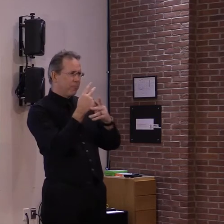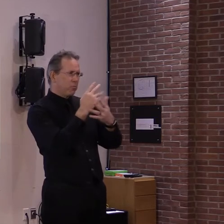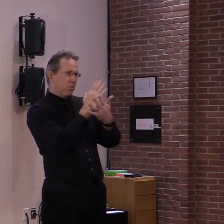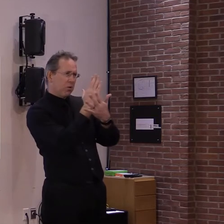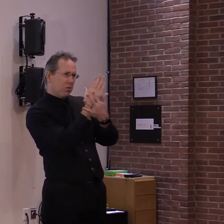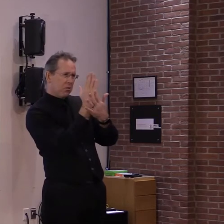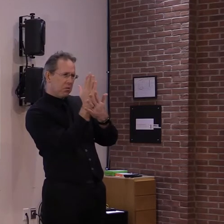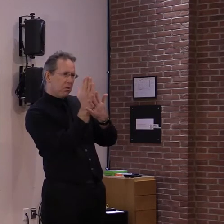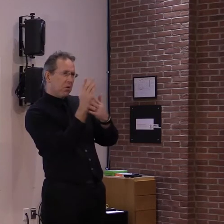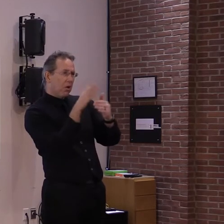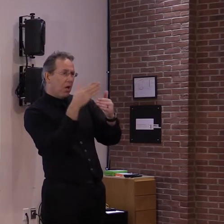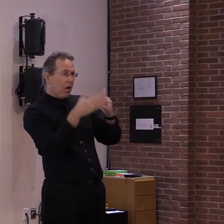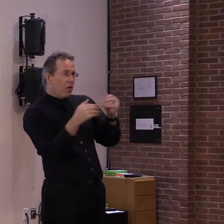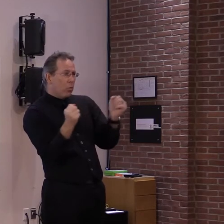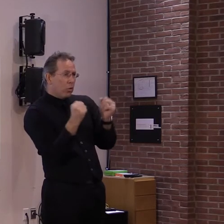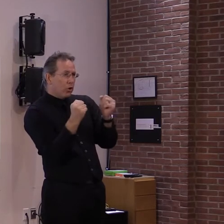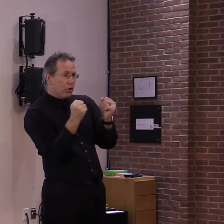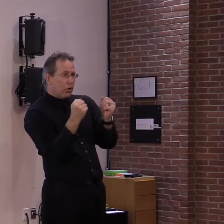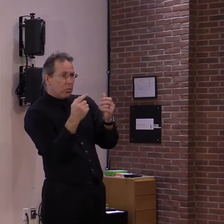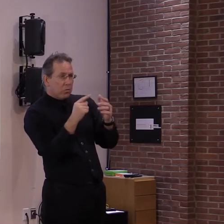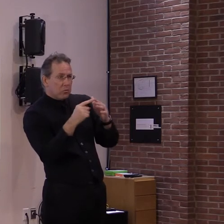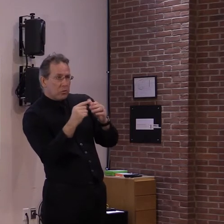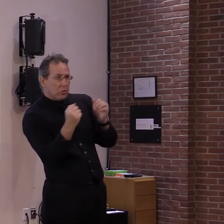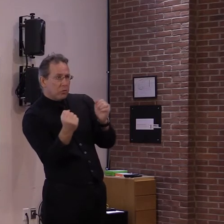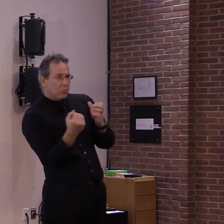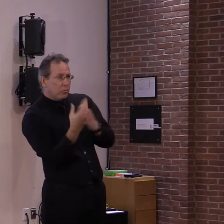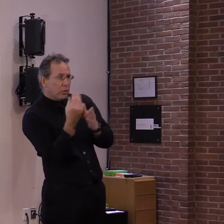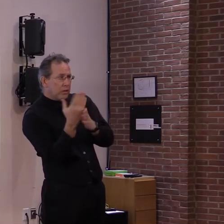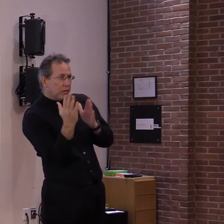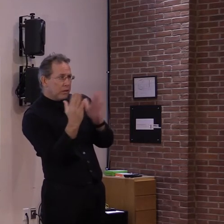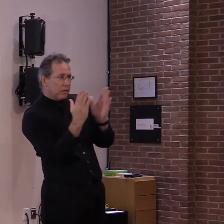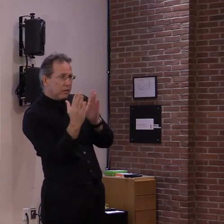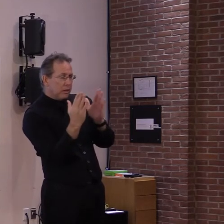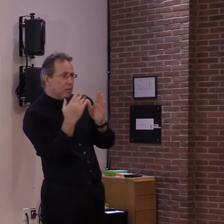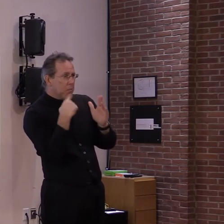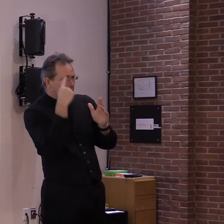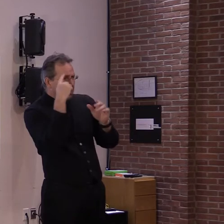is a realistic sort of timeframe as we move forward.